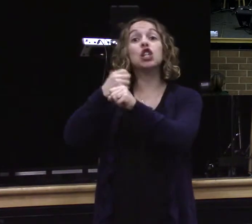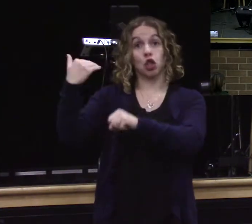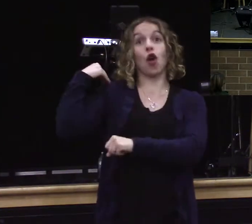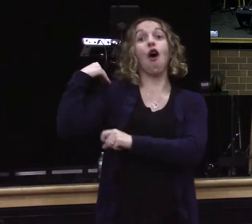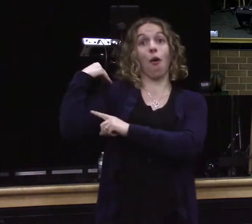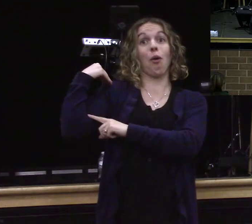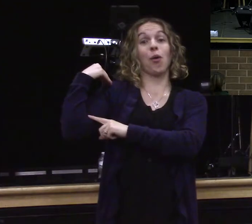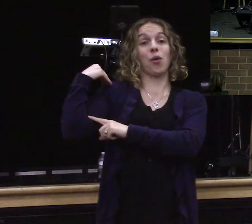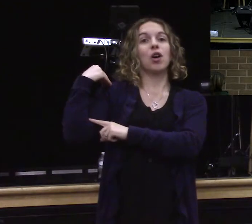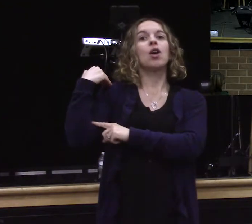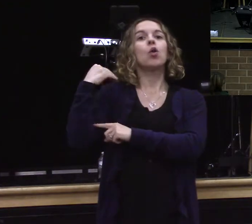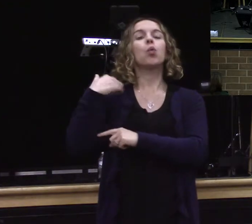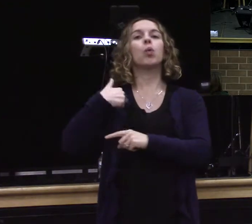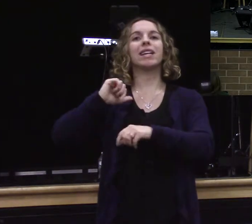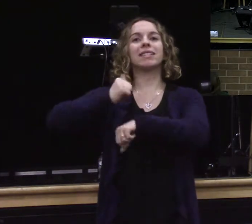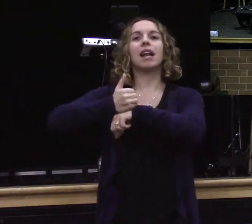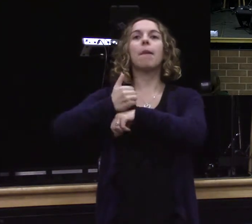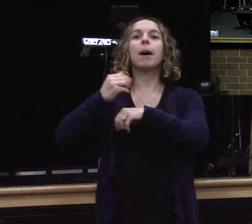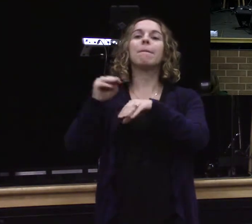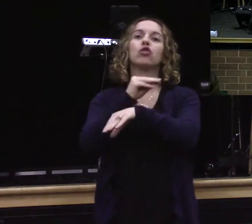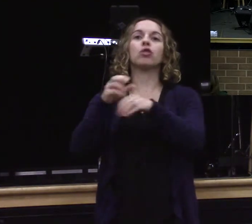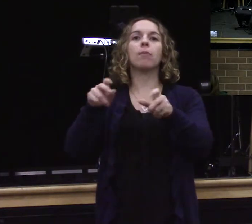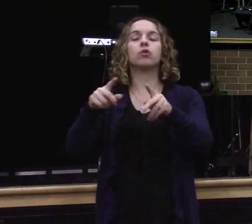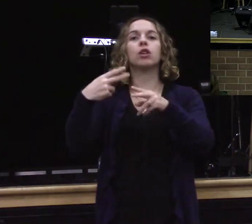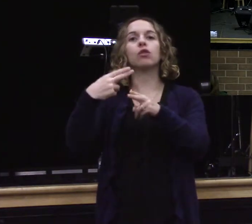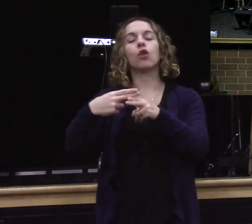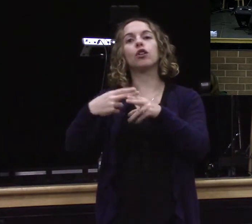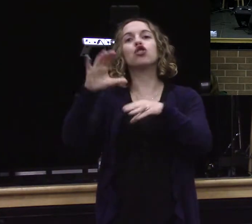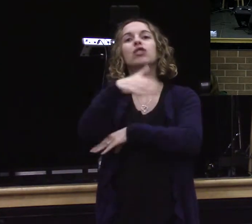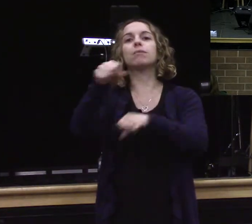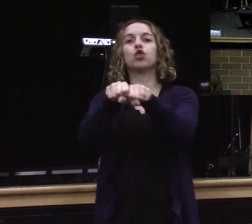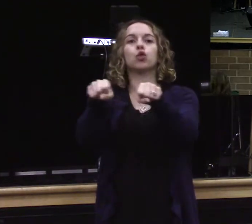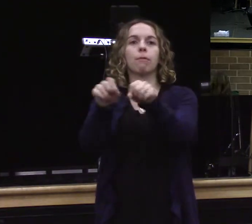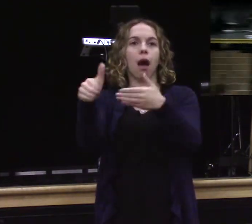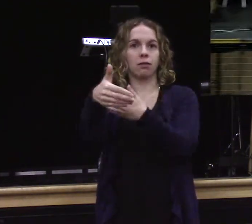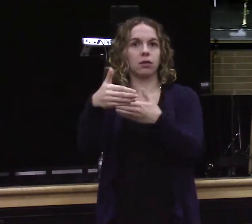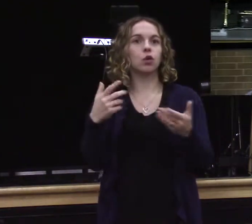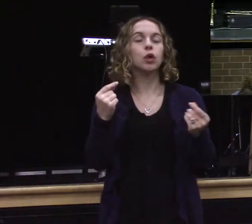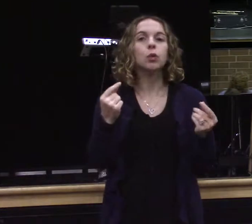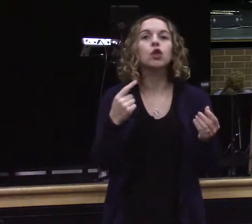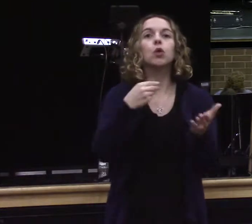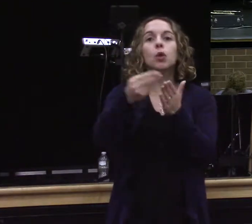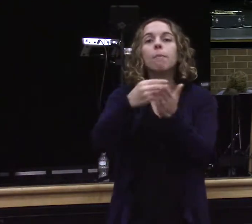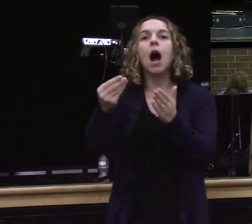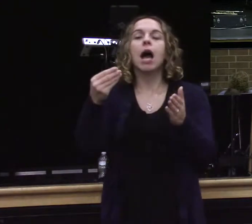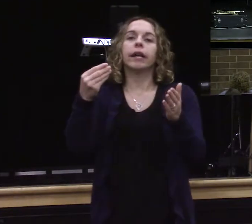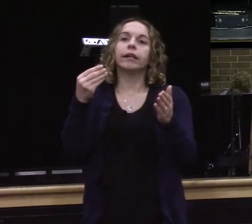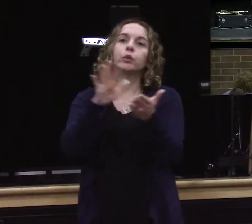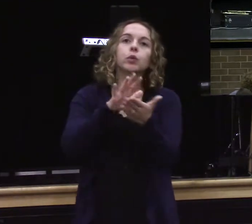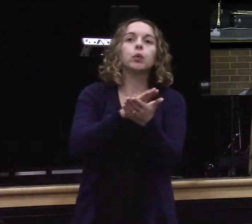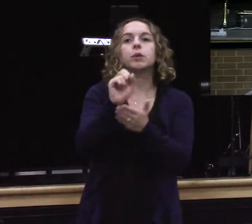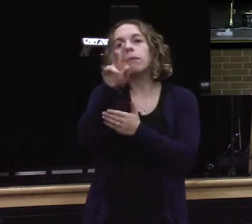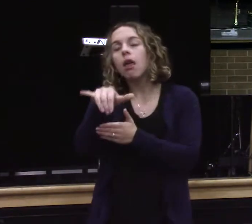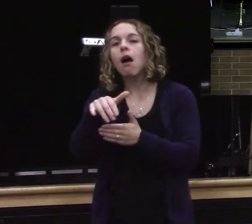we're not that old I must have been three years old when we started that you must have been two and a half but Annette over those